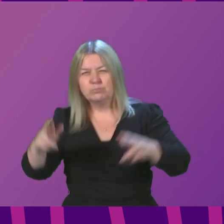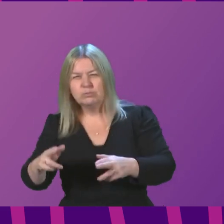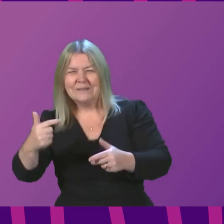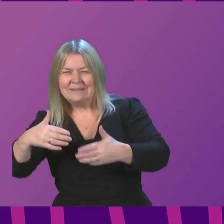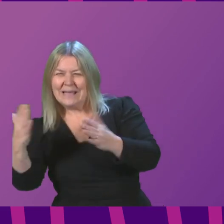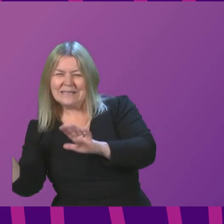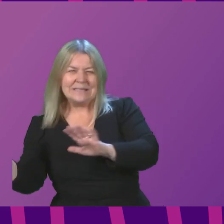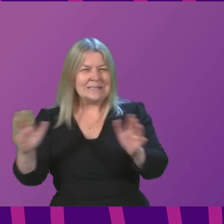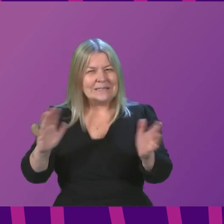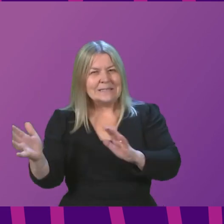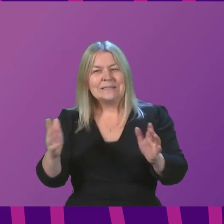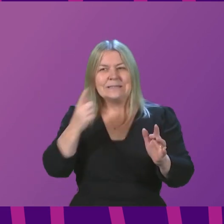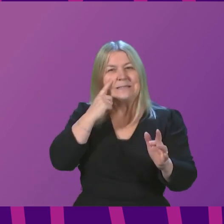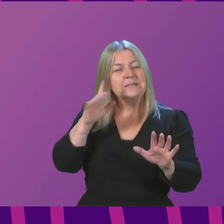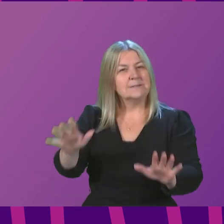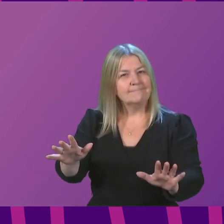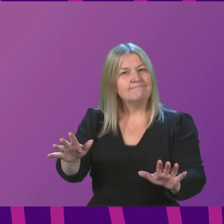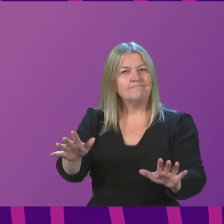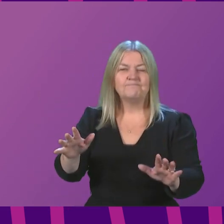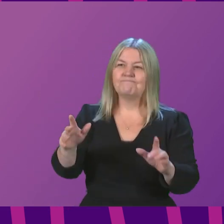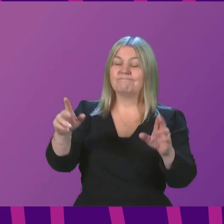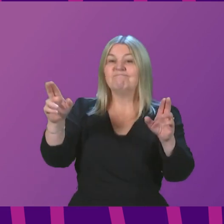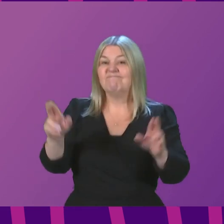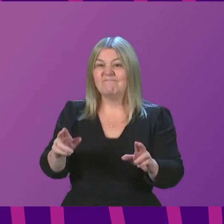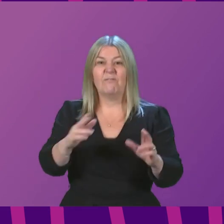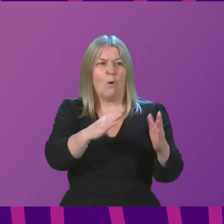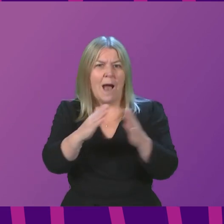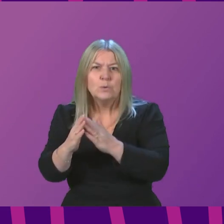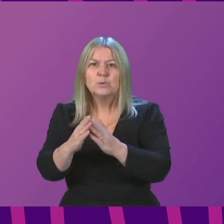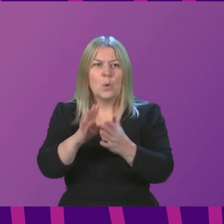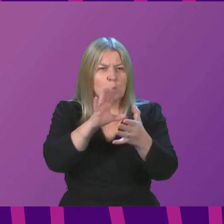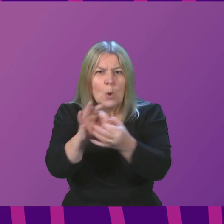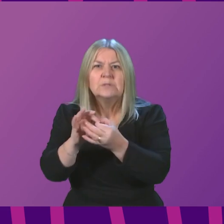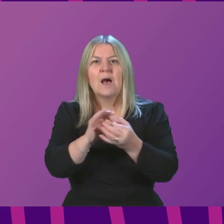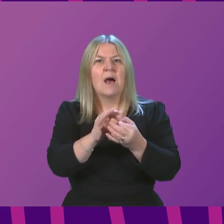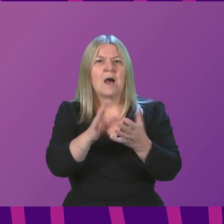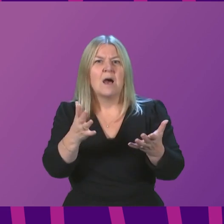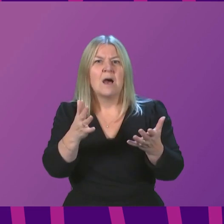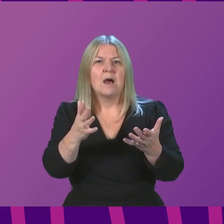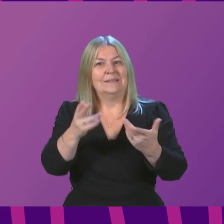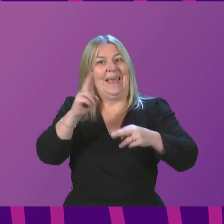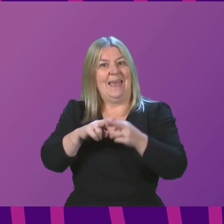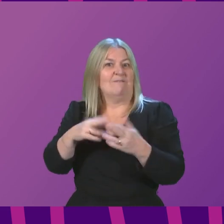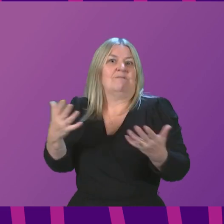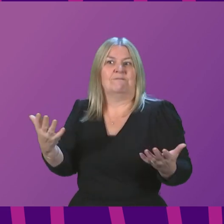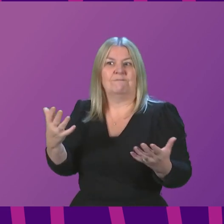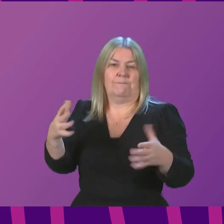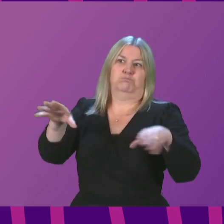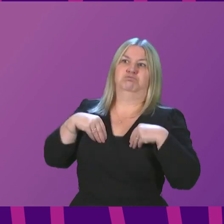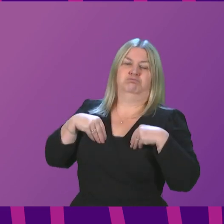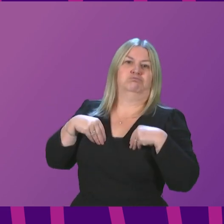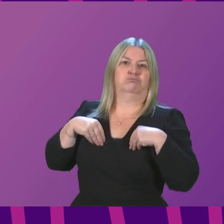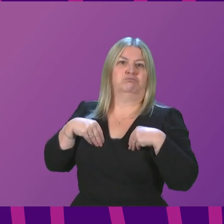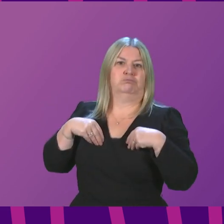and also potentially easing the requirement for all household contacts to isolate following a positive case. These are